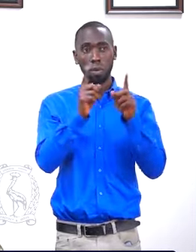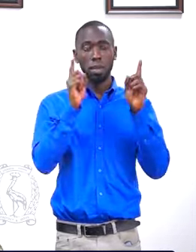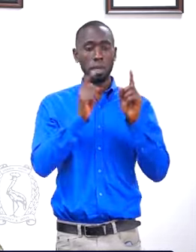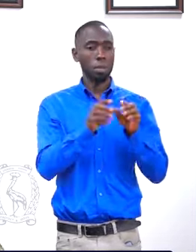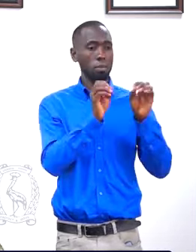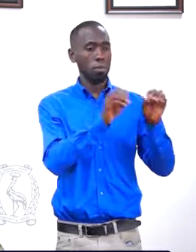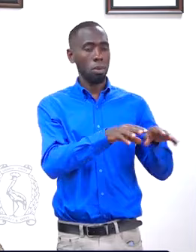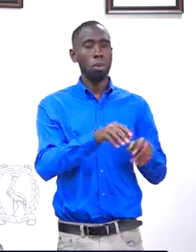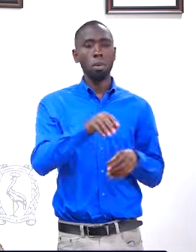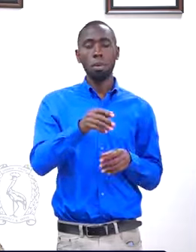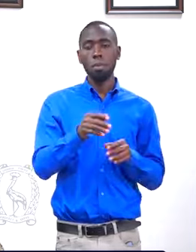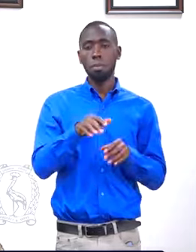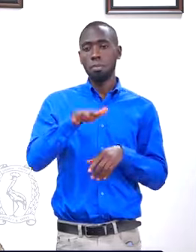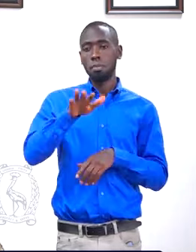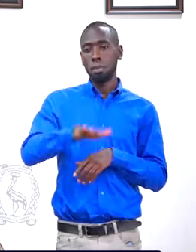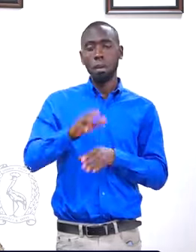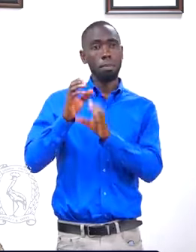Park.